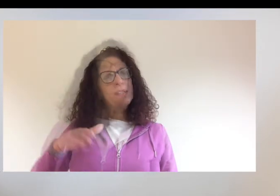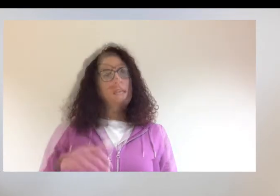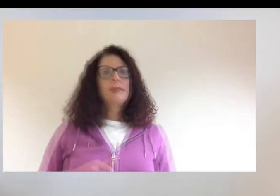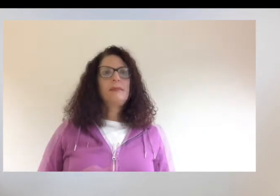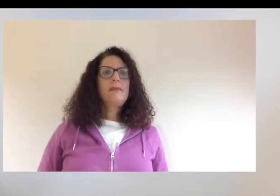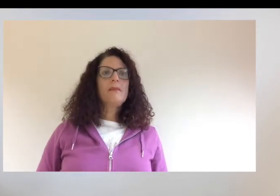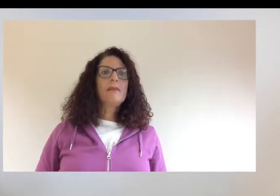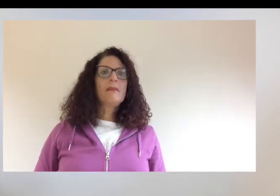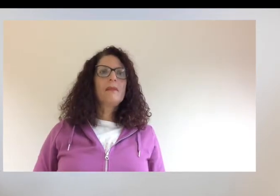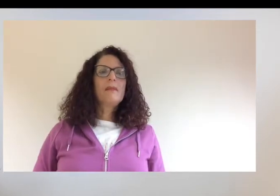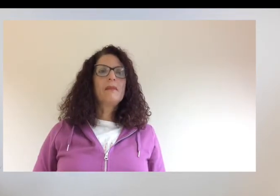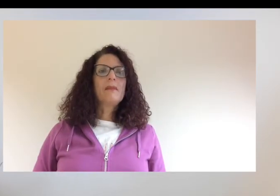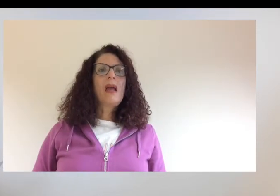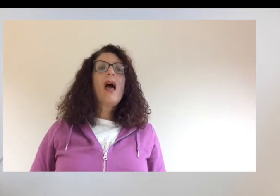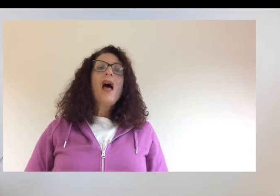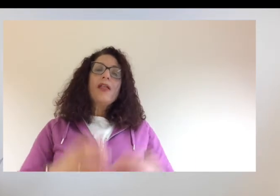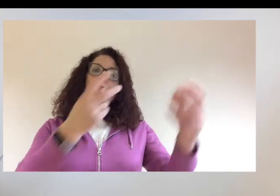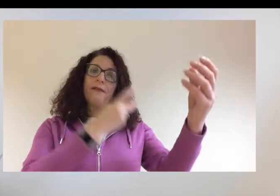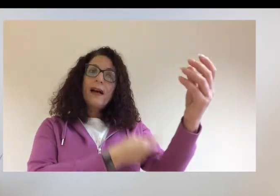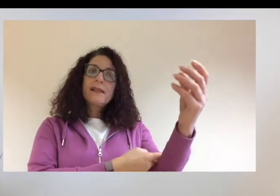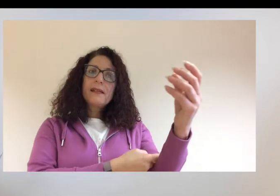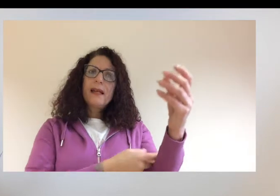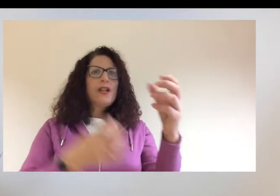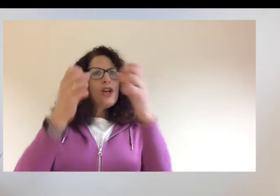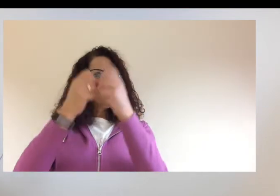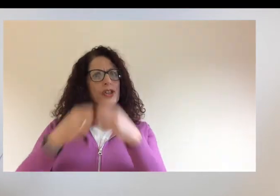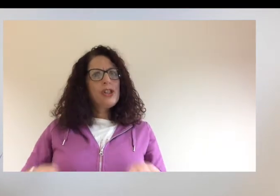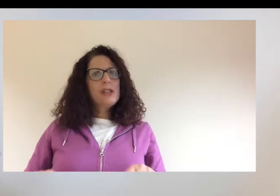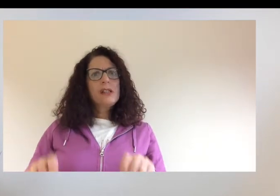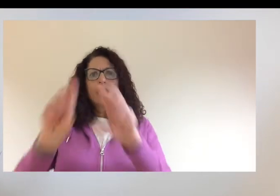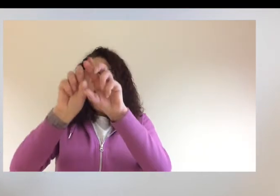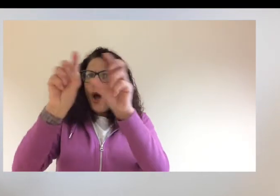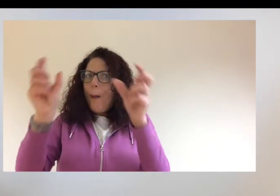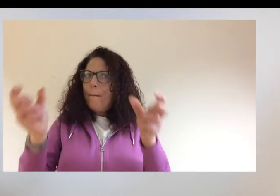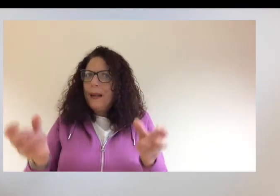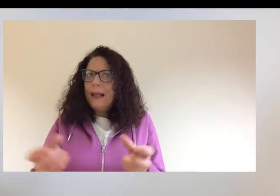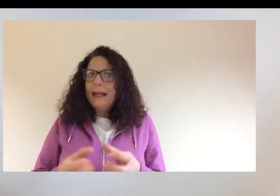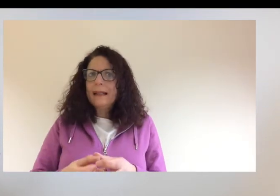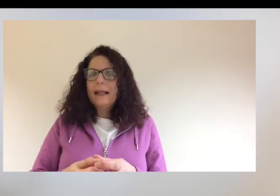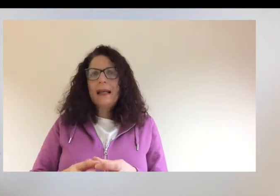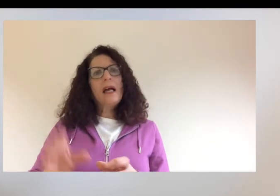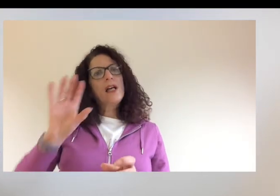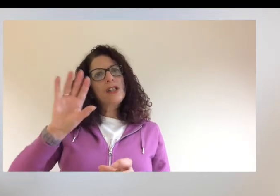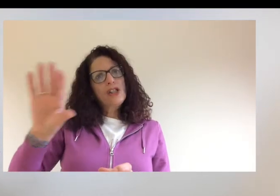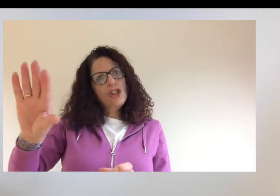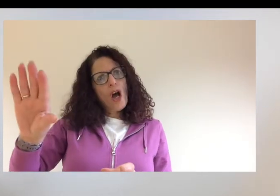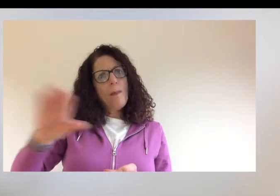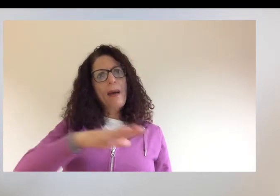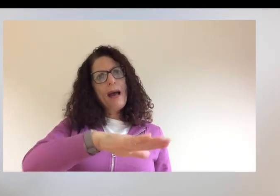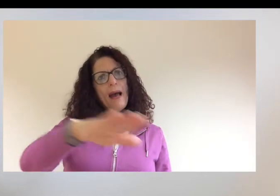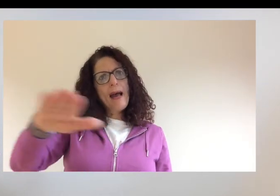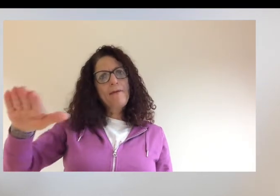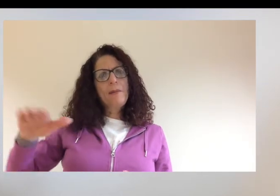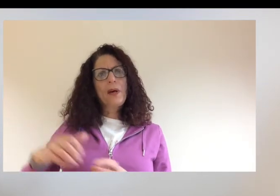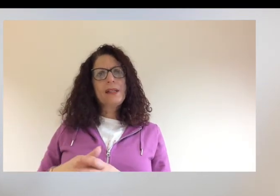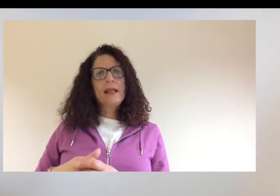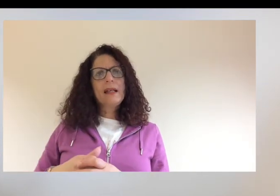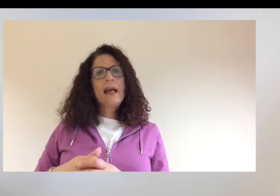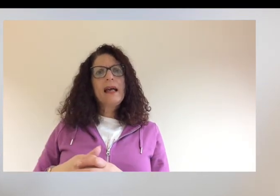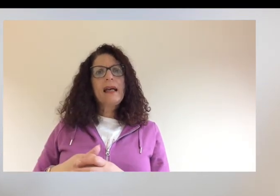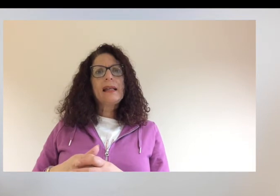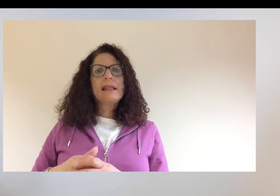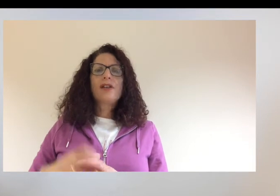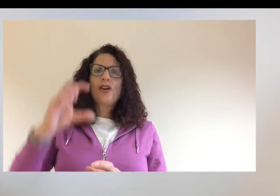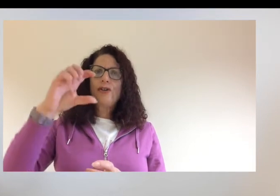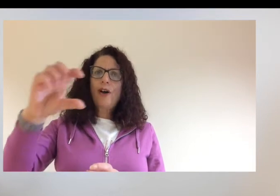The vaccine doesn't completely stop everyone getting coronavirus. But if you do